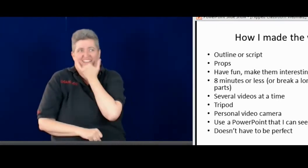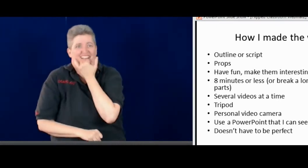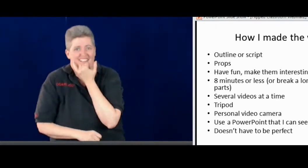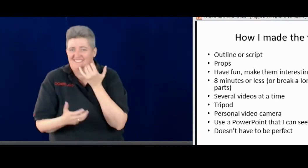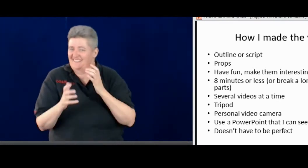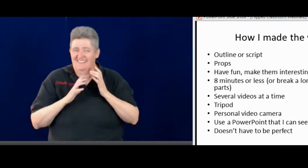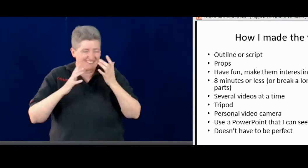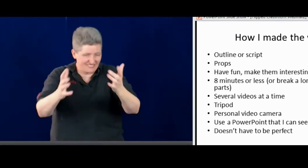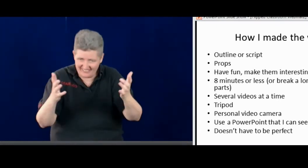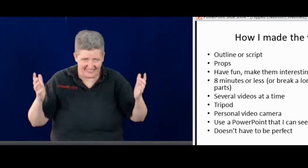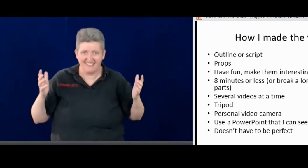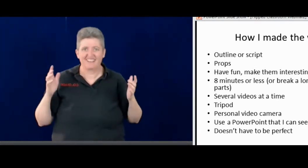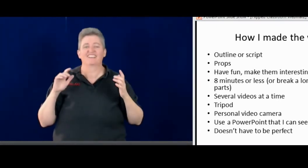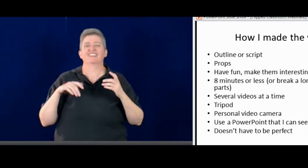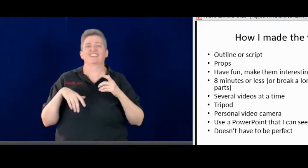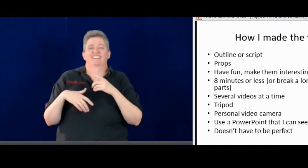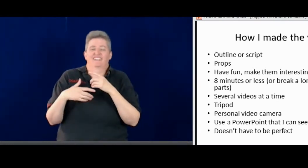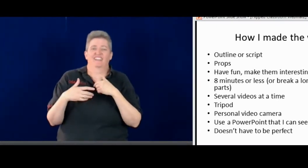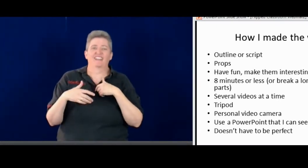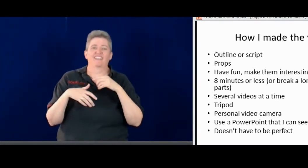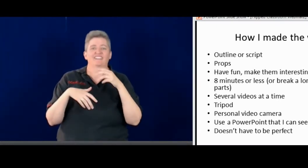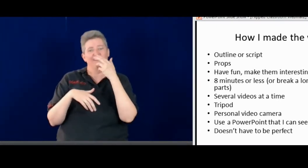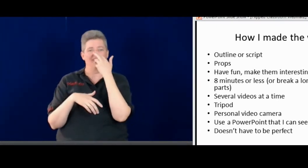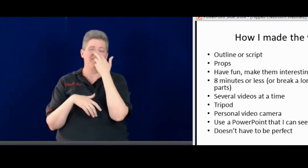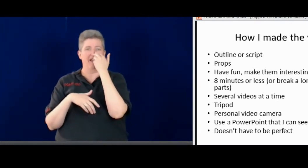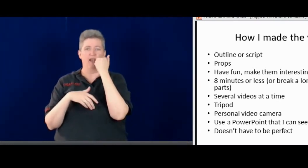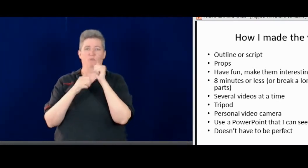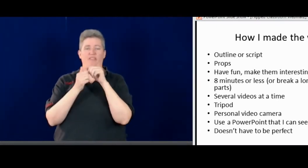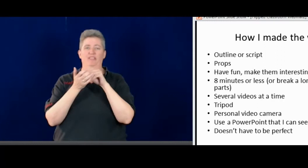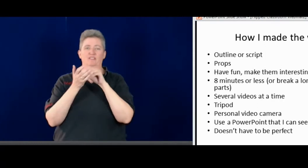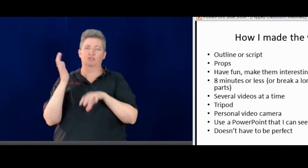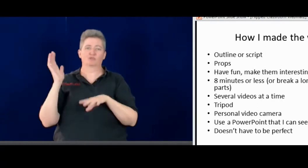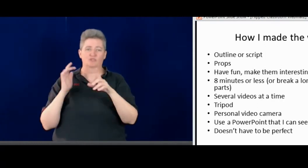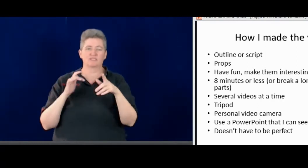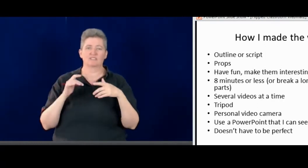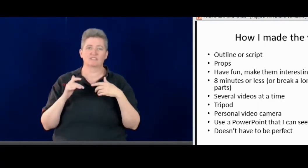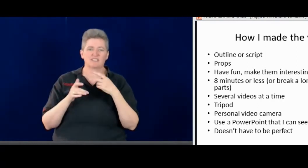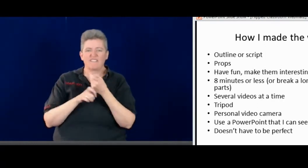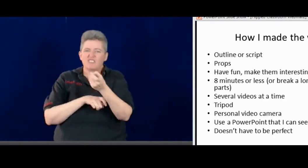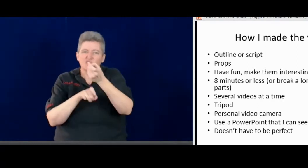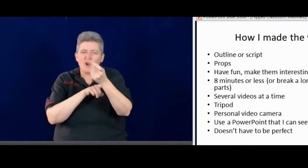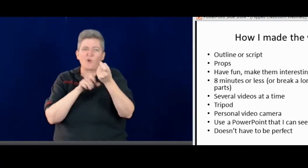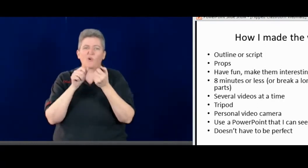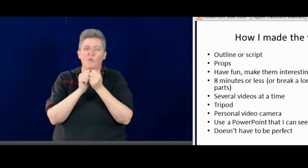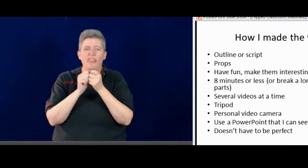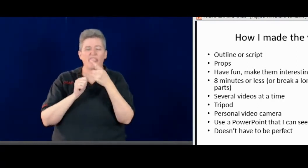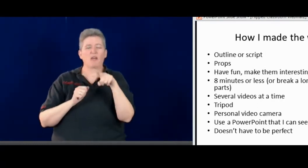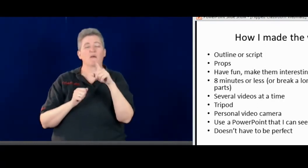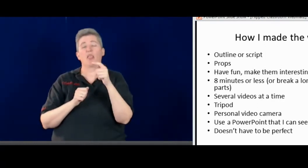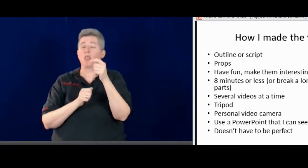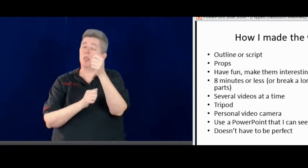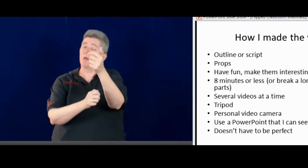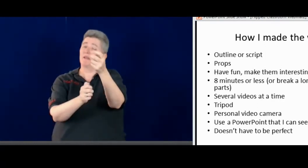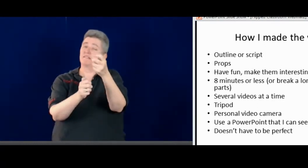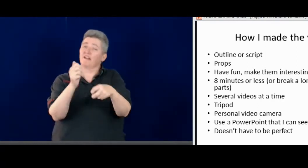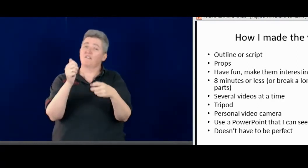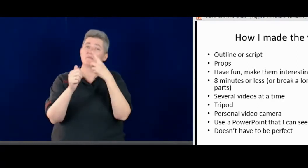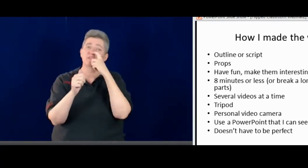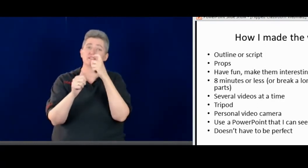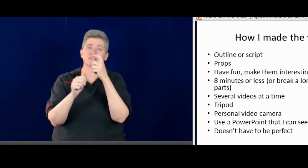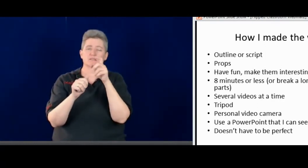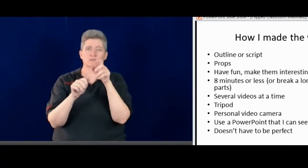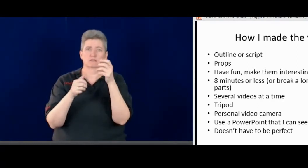interesting. I do make mistakes and that's absolutely fine. You know, you can have fun with the students a little bit. You can add jokes.